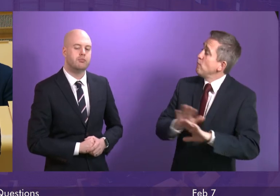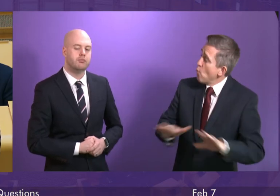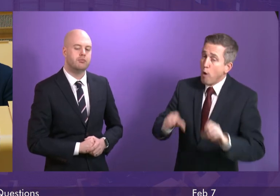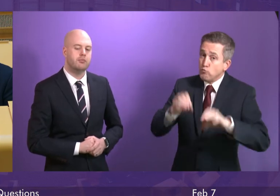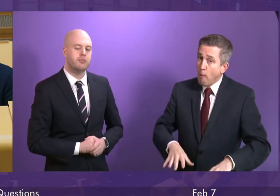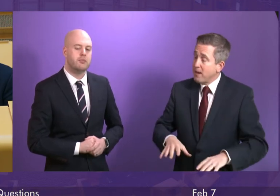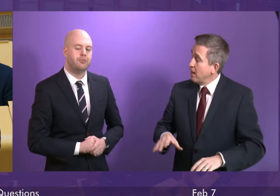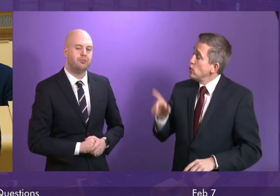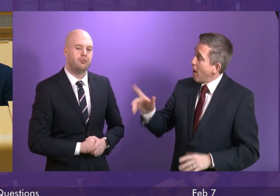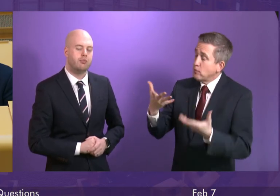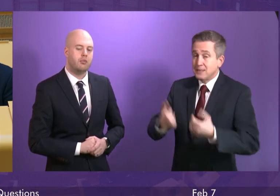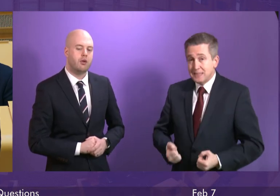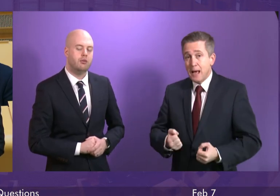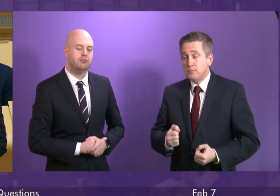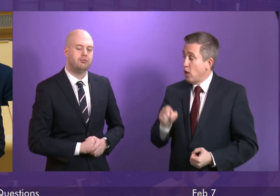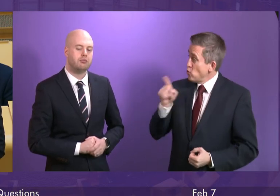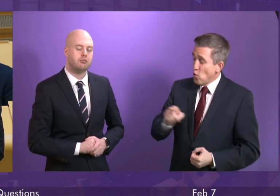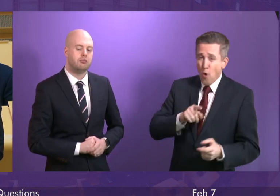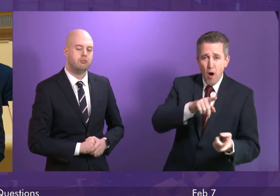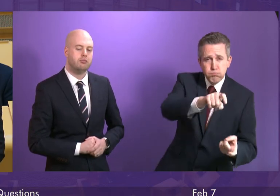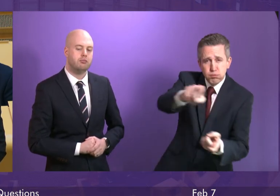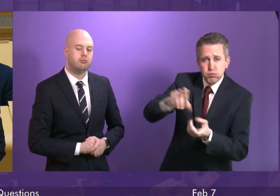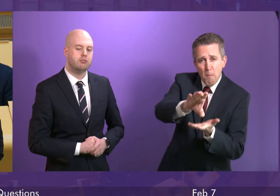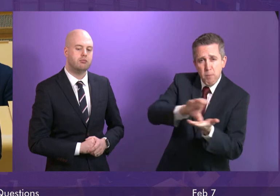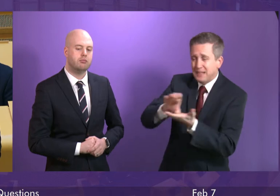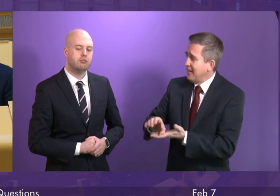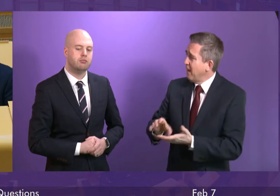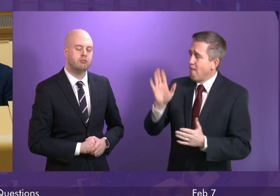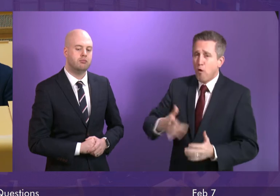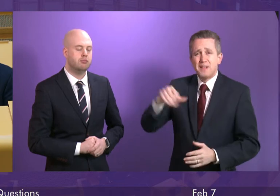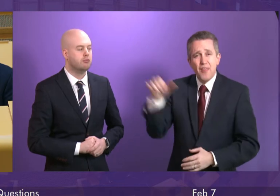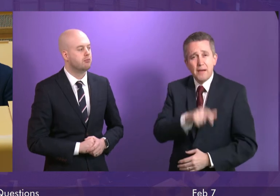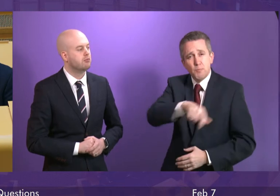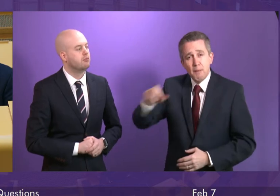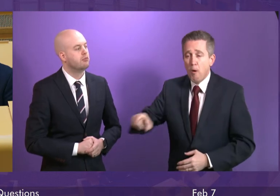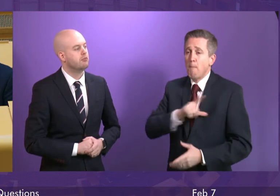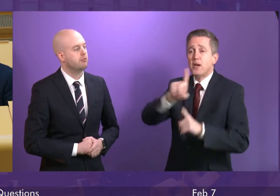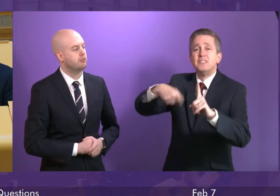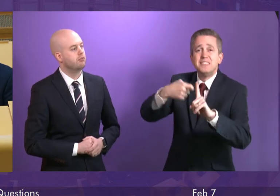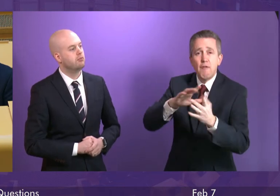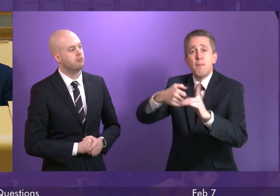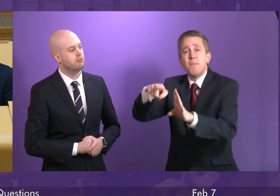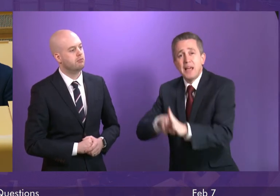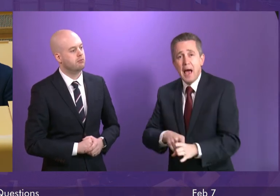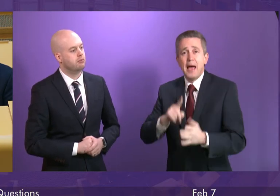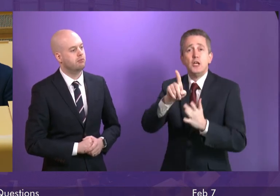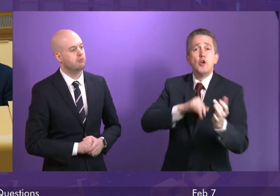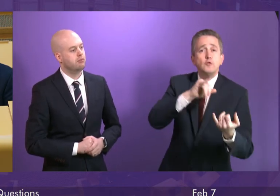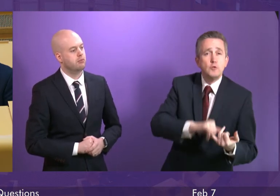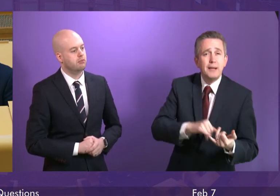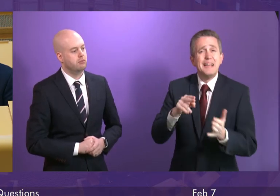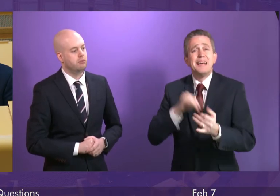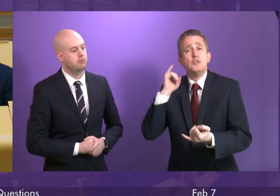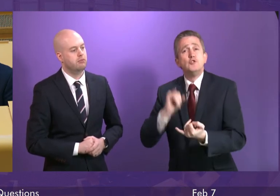workers are to be fleeced for hundreds of pounds a year just because Derek Mackay, John Swinney and Nicola